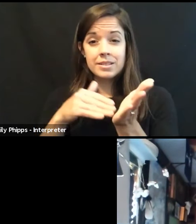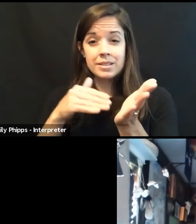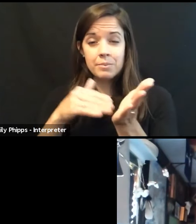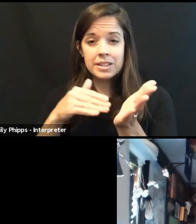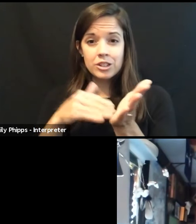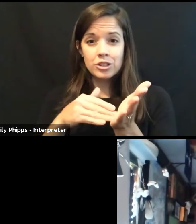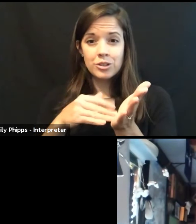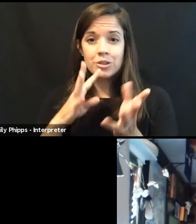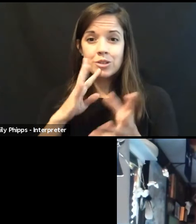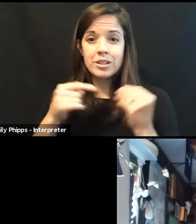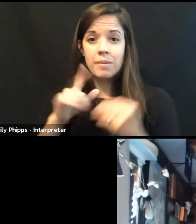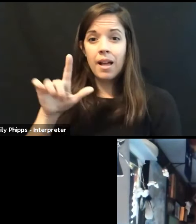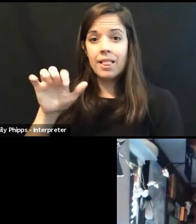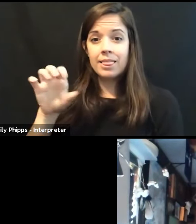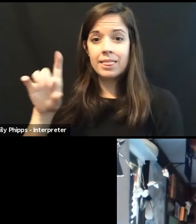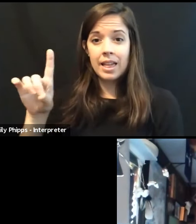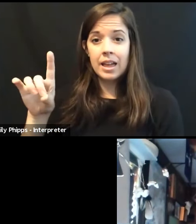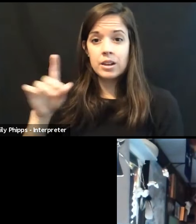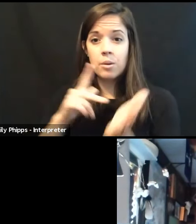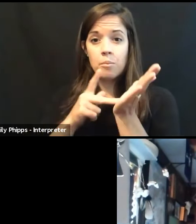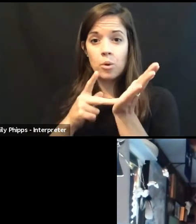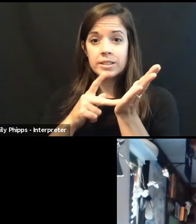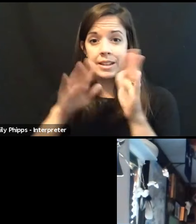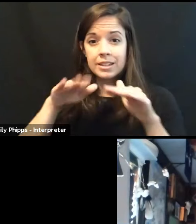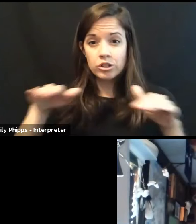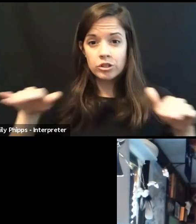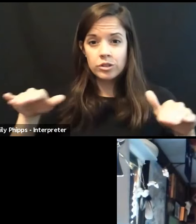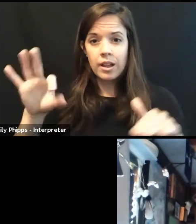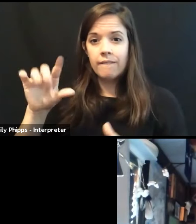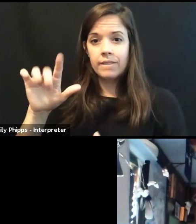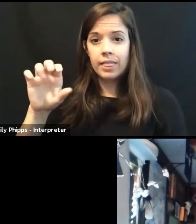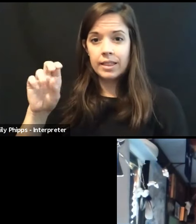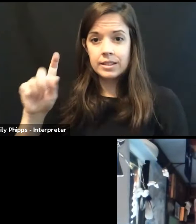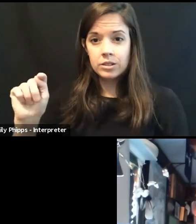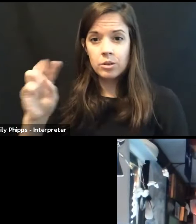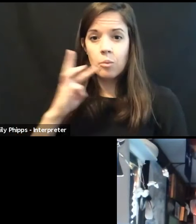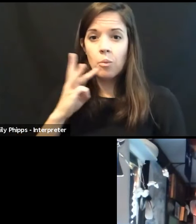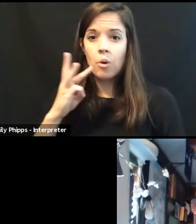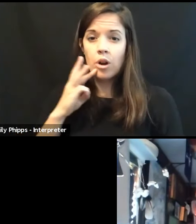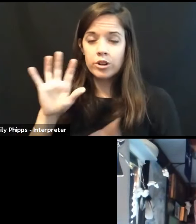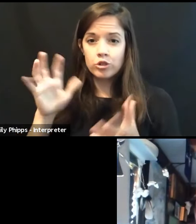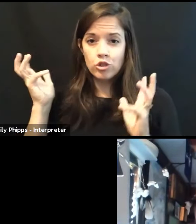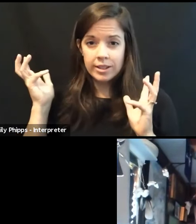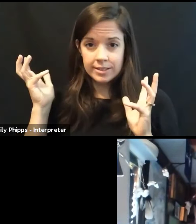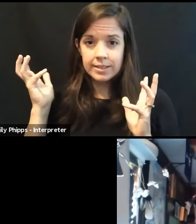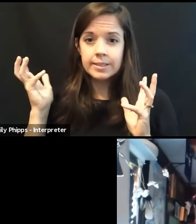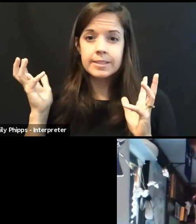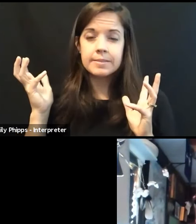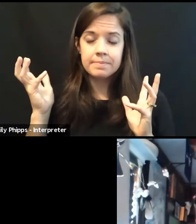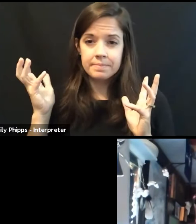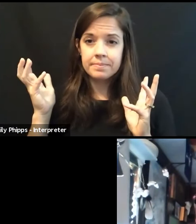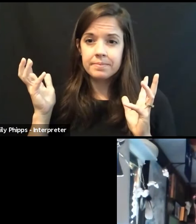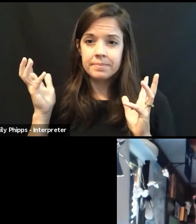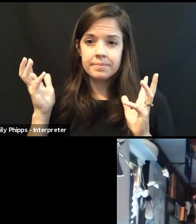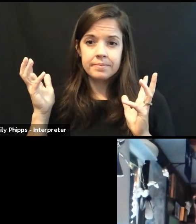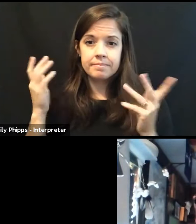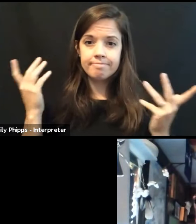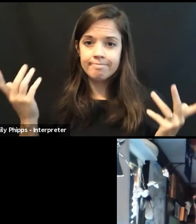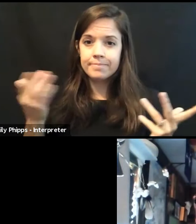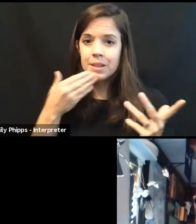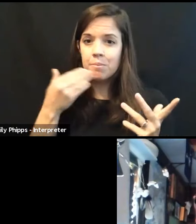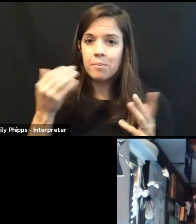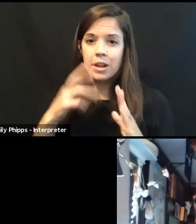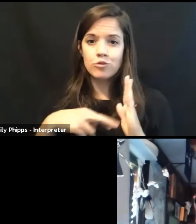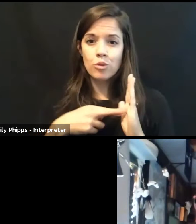lead poisoning in children in the Flint water crisis. So I can't think of a better role model